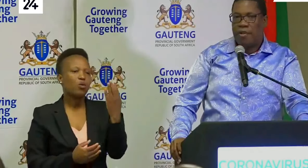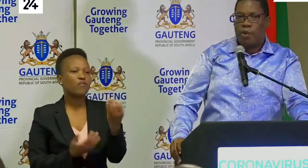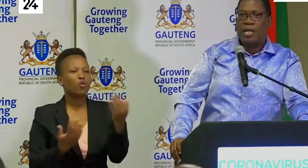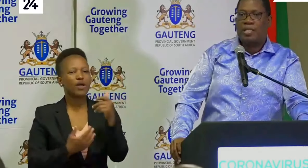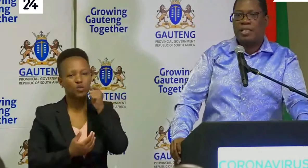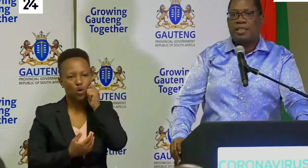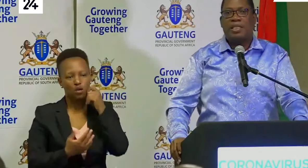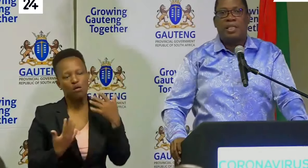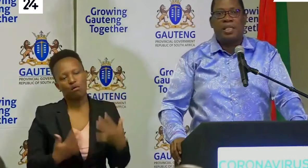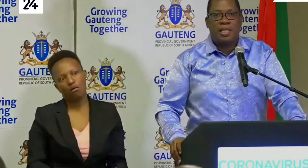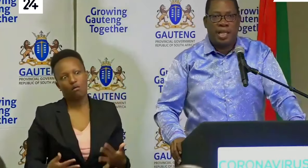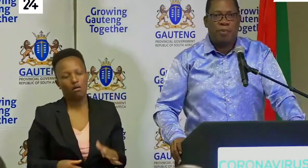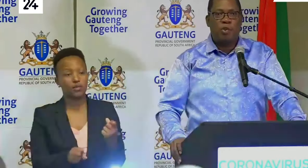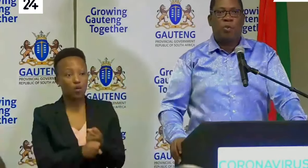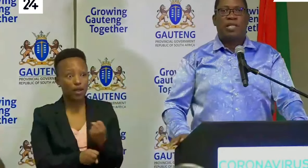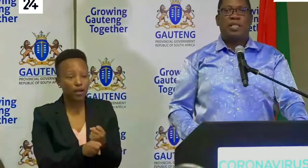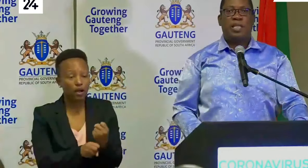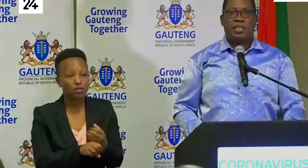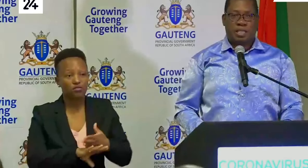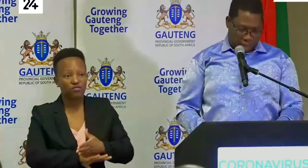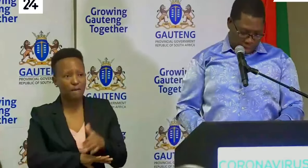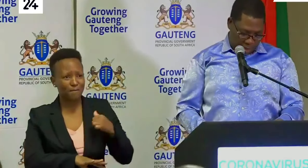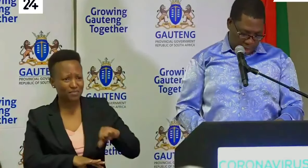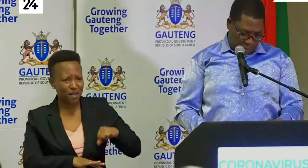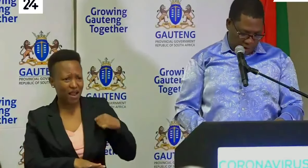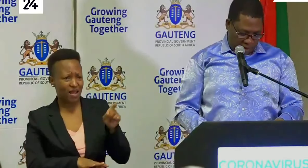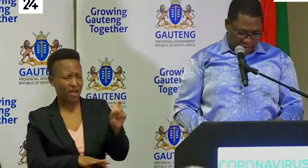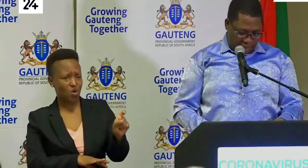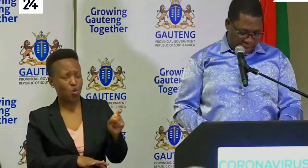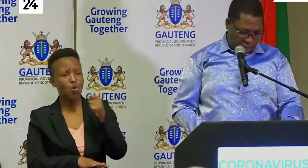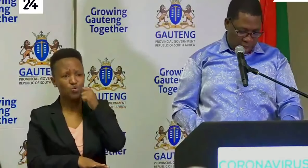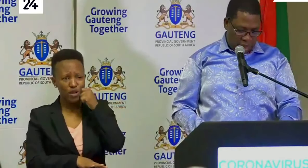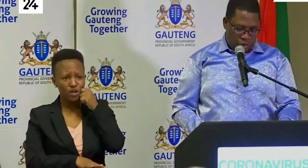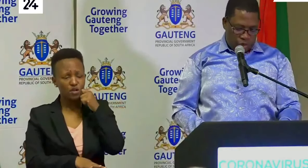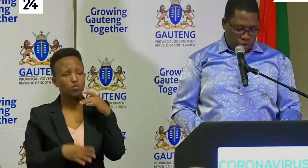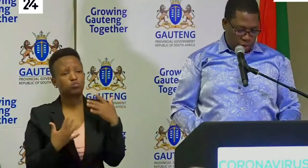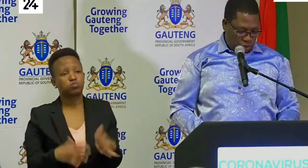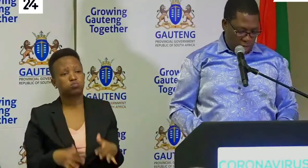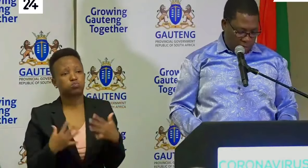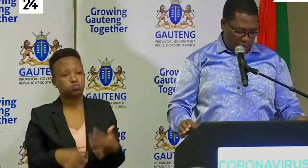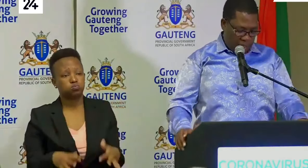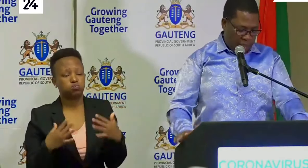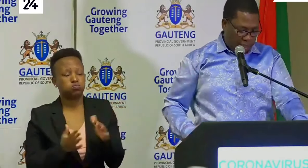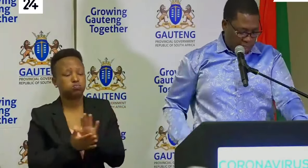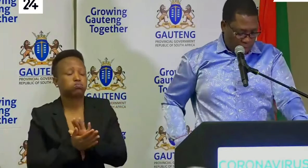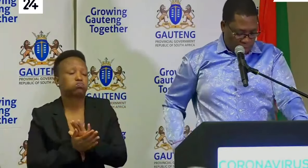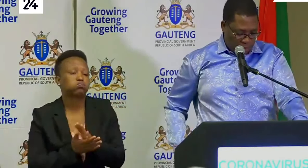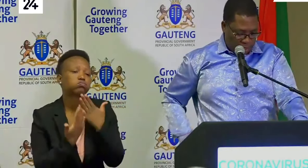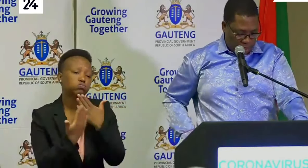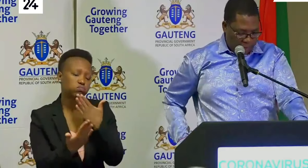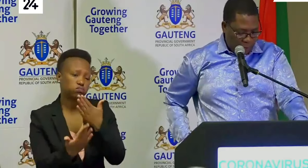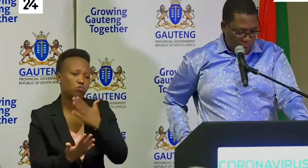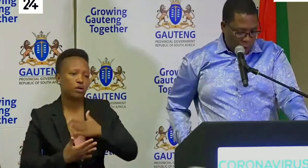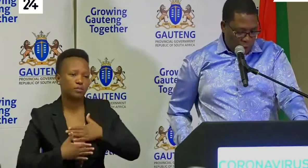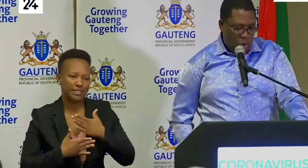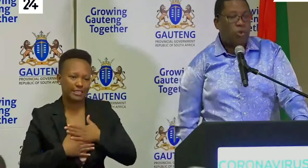the work that that municipality has provided it's truly truly appreciated and want to